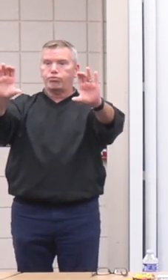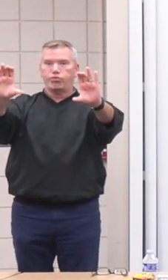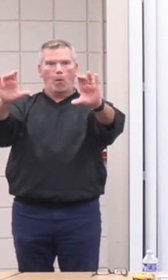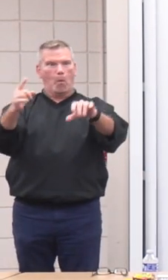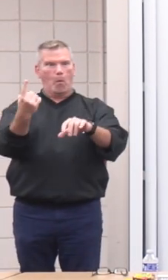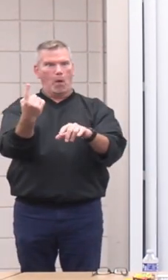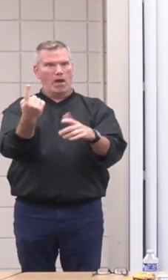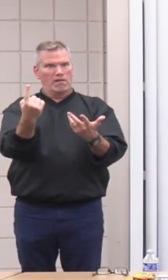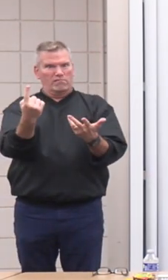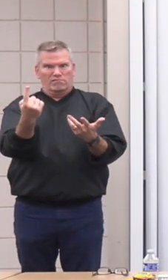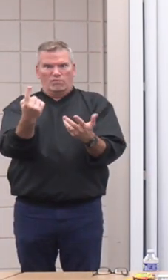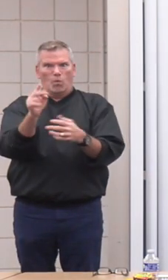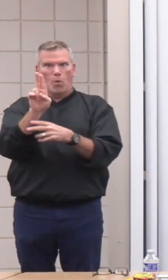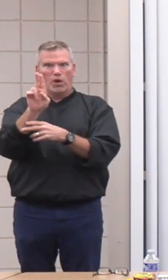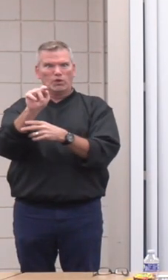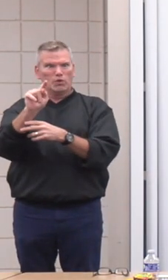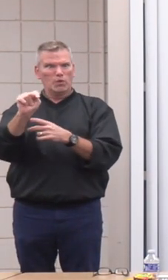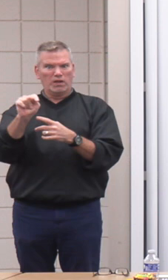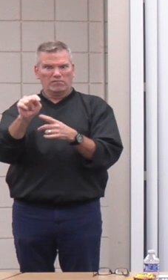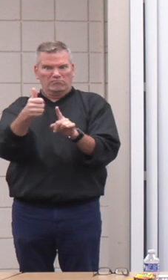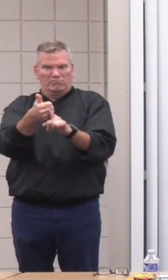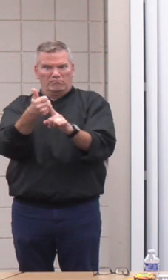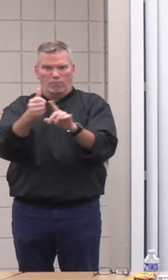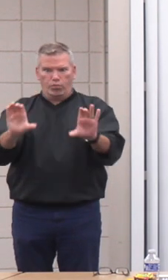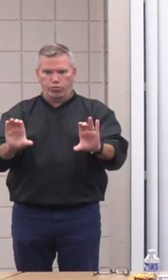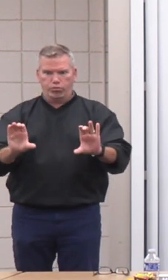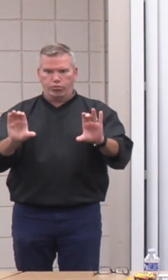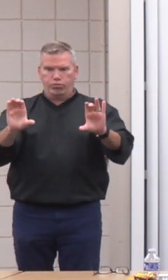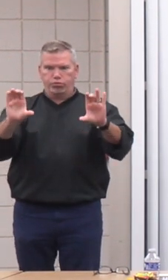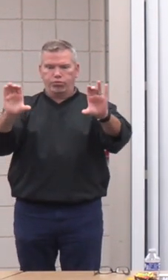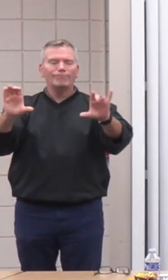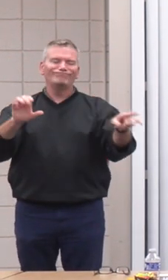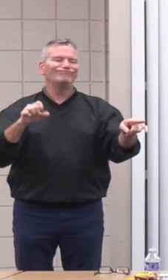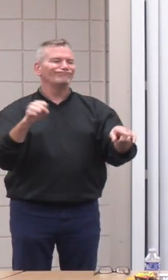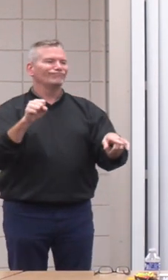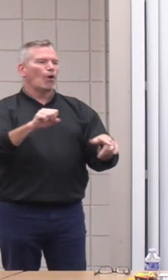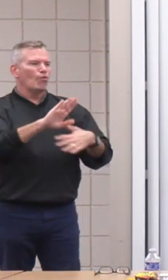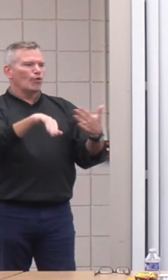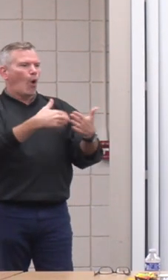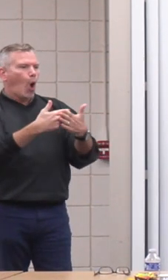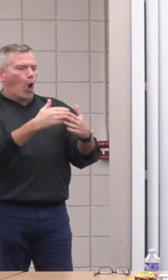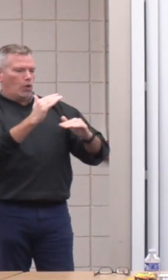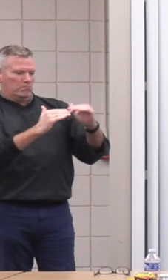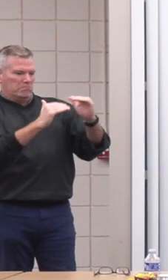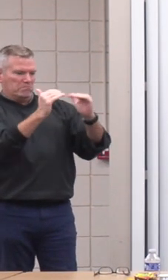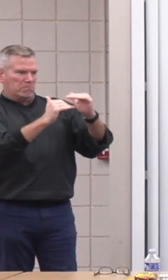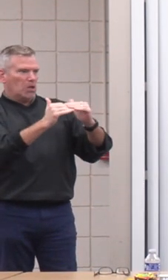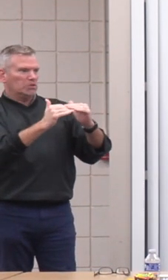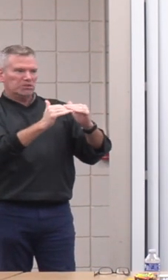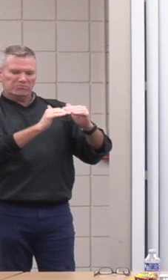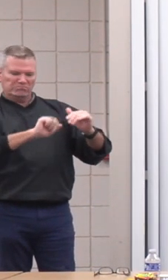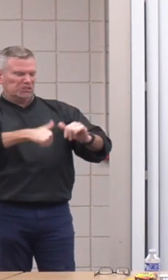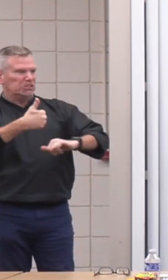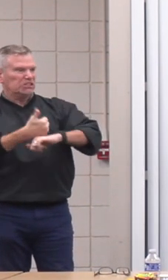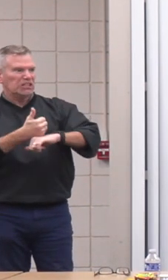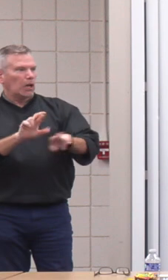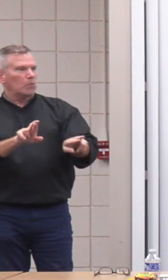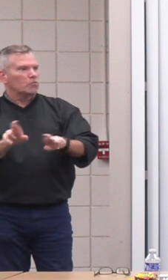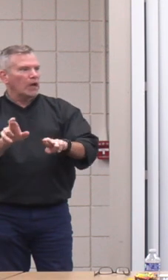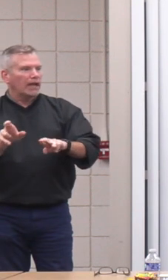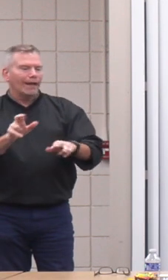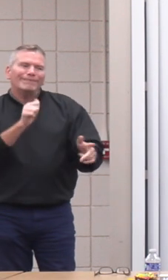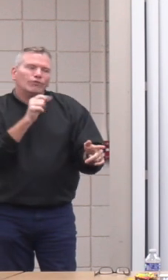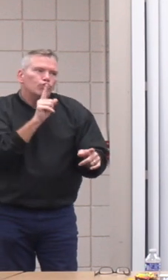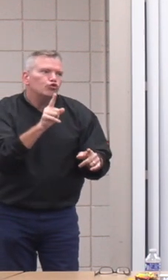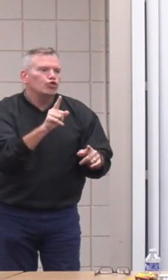of pre-built. Yeah. And they just come out a big, and I don't know if they come in sections, Bill, or if it's already all one thing,